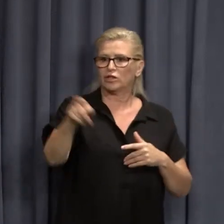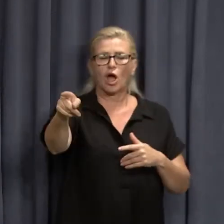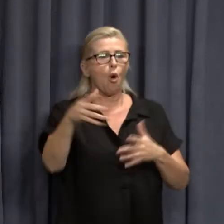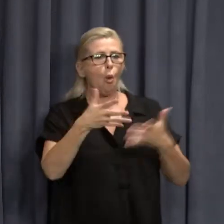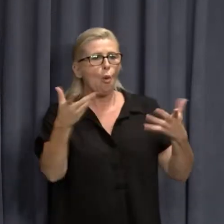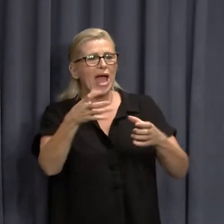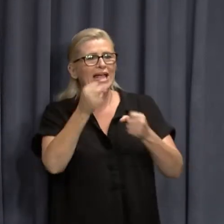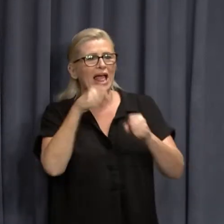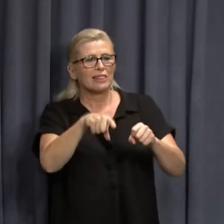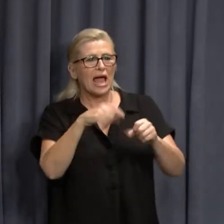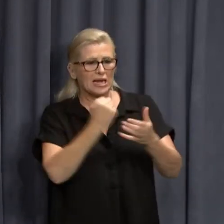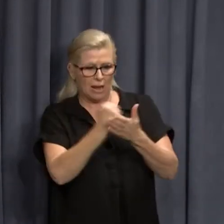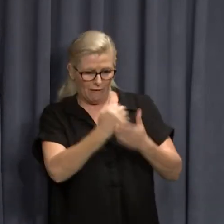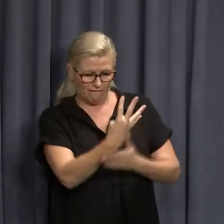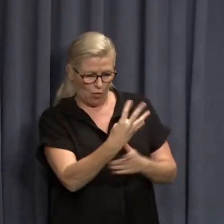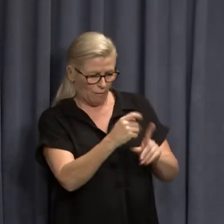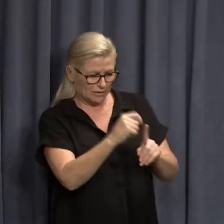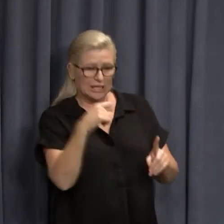find that 4% figure anywhere.